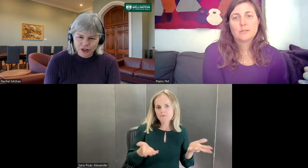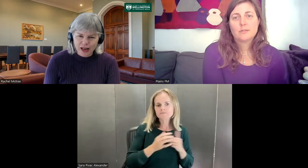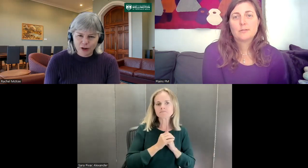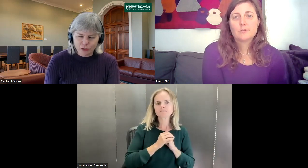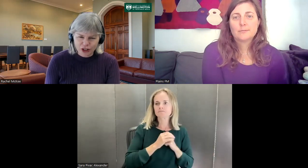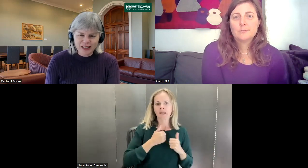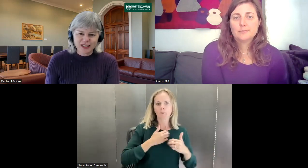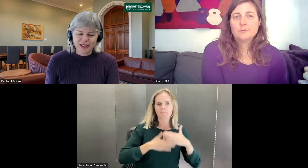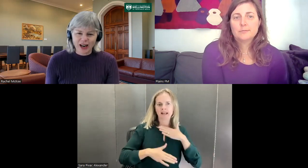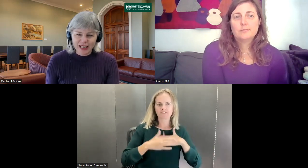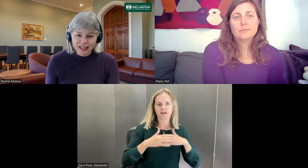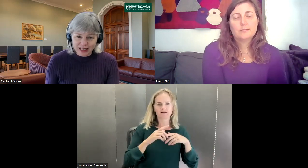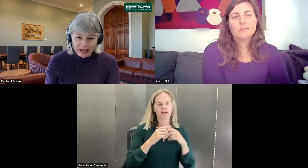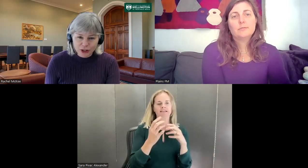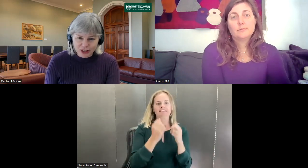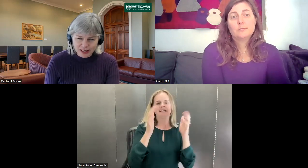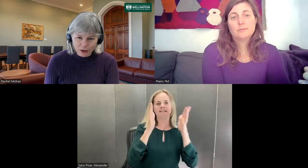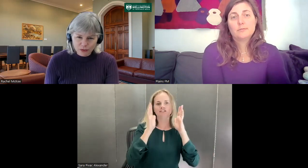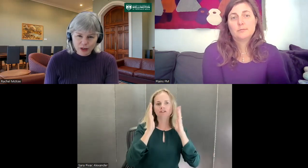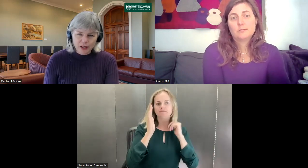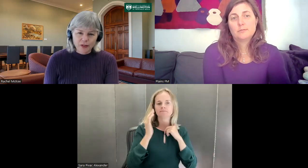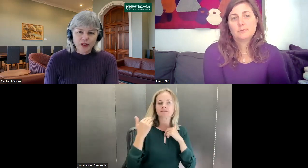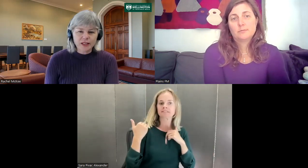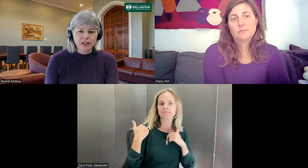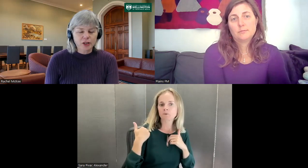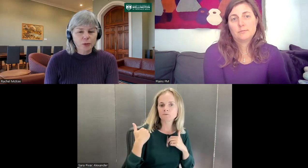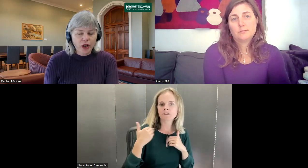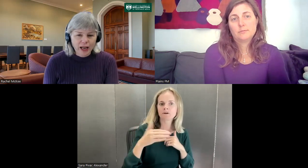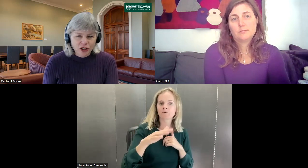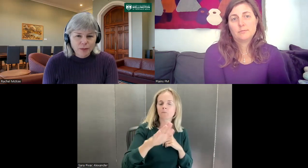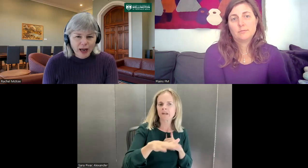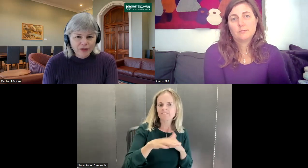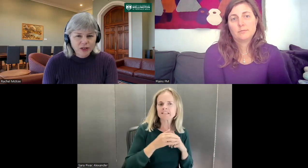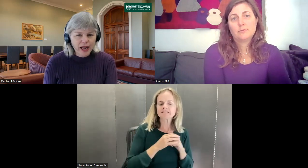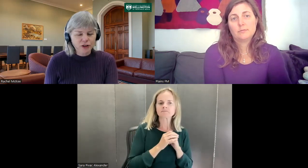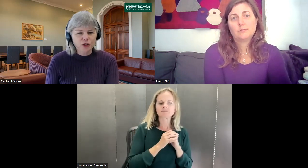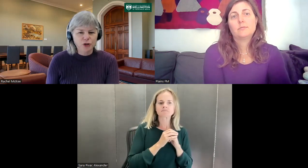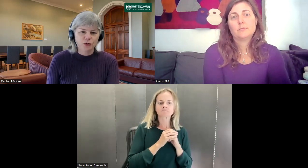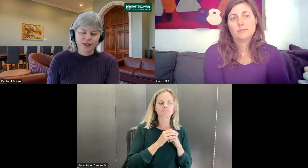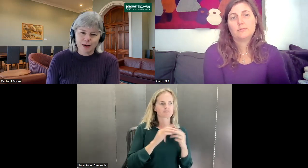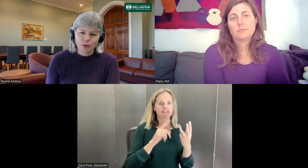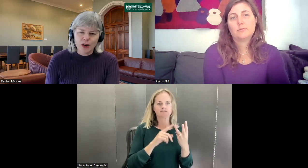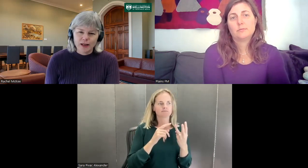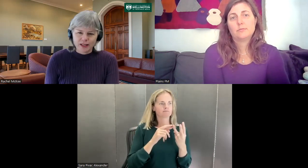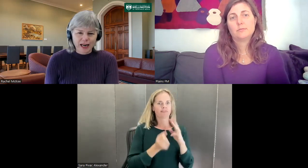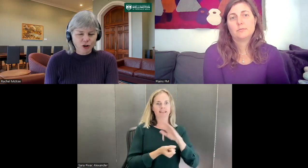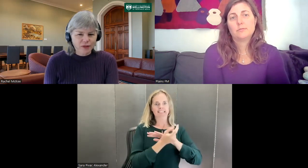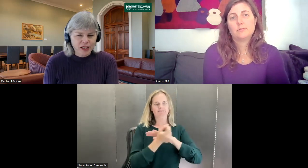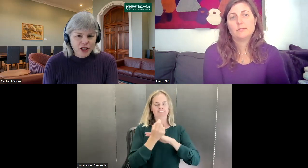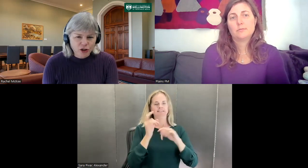that culture. There's the signing, the language itself. There's communication behaviors. How do you, for example, start a conversation or